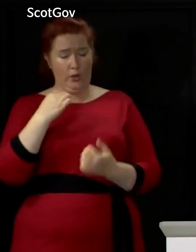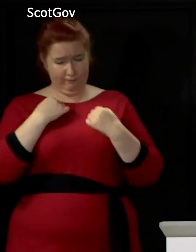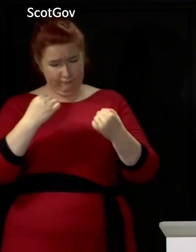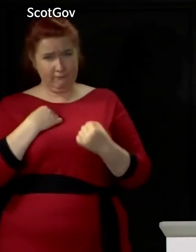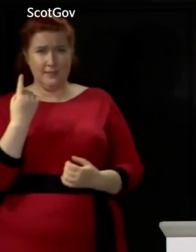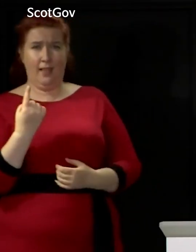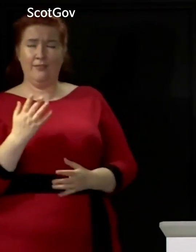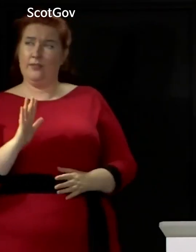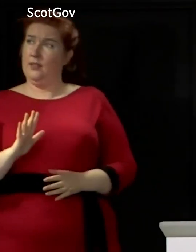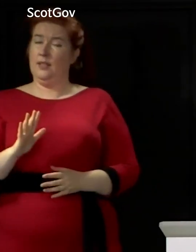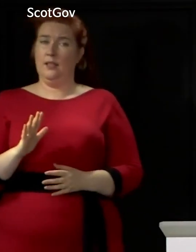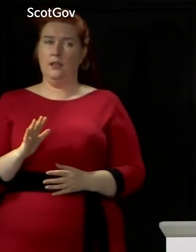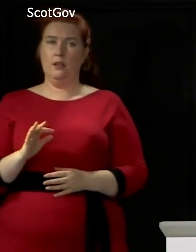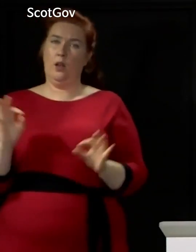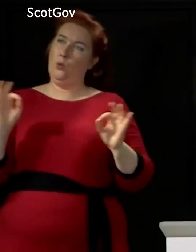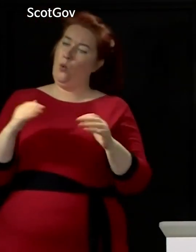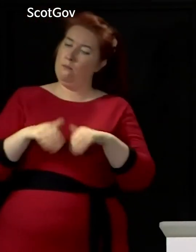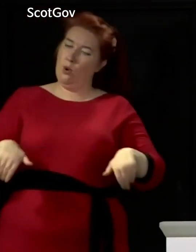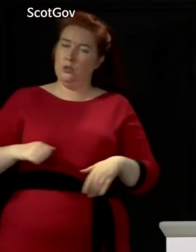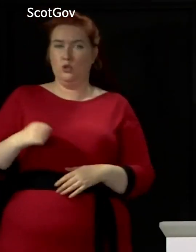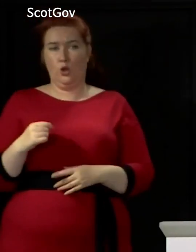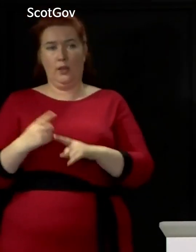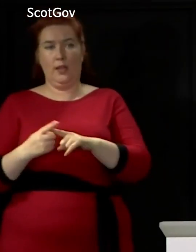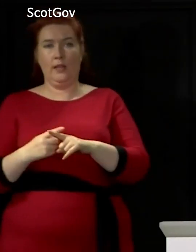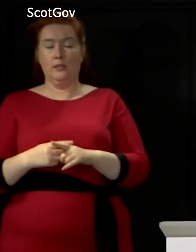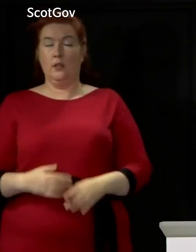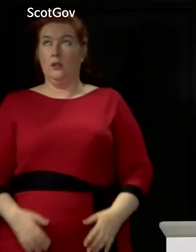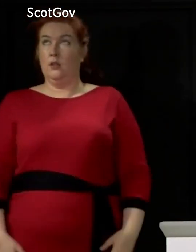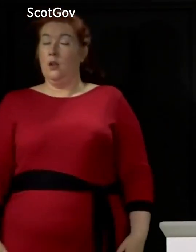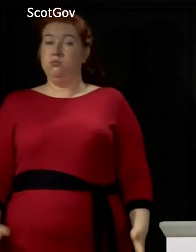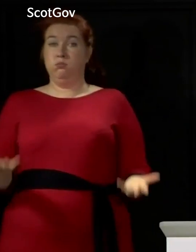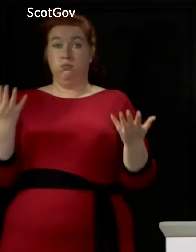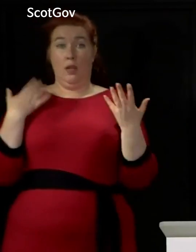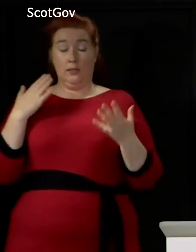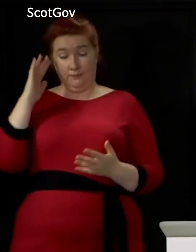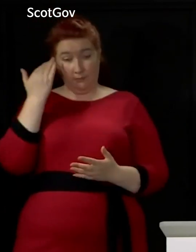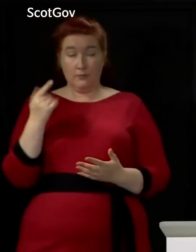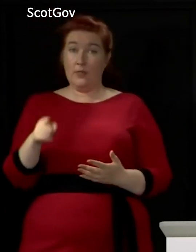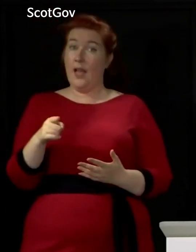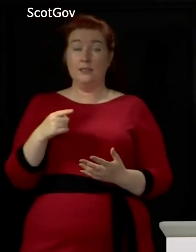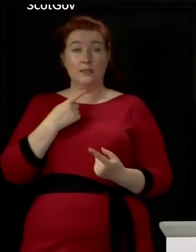You know, there is no border between Scotland and England. I mean, it's just such an absurd statement.